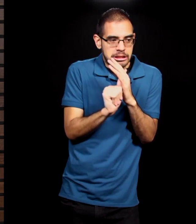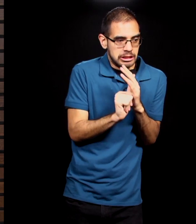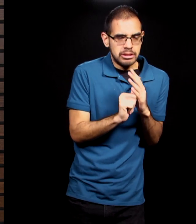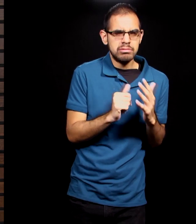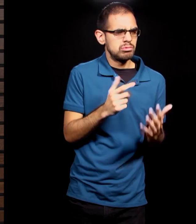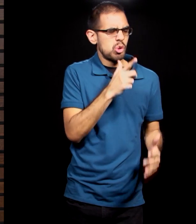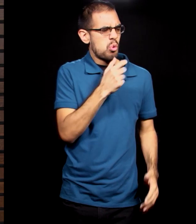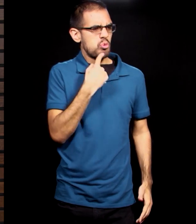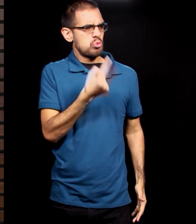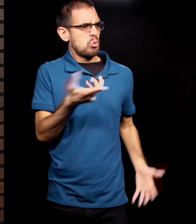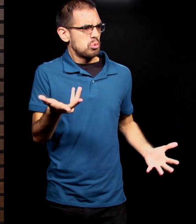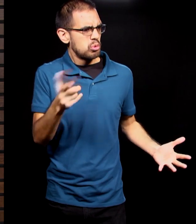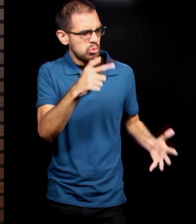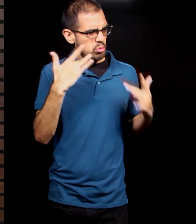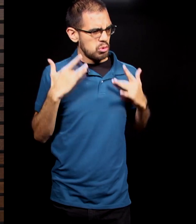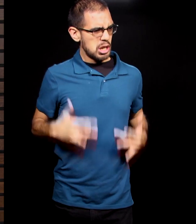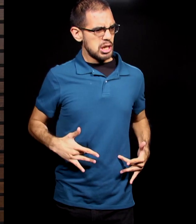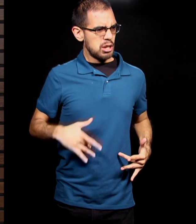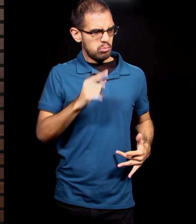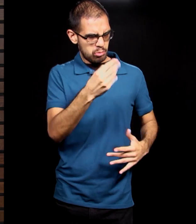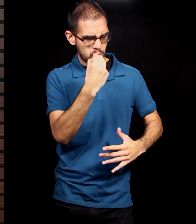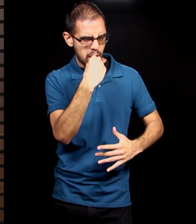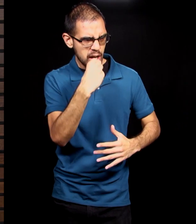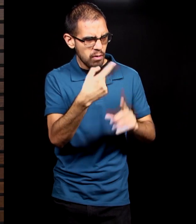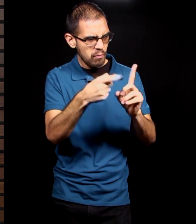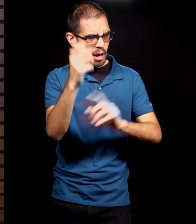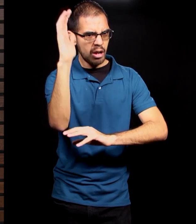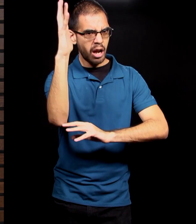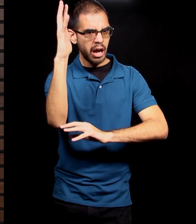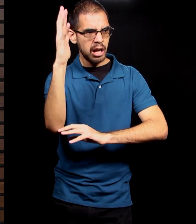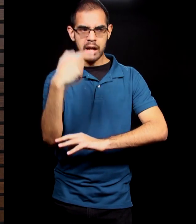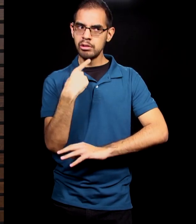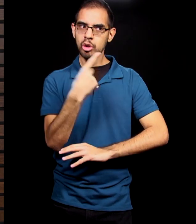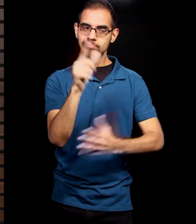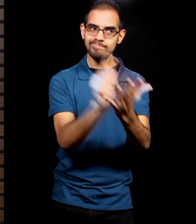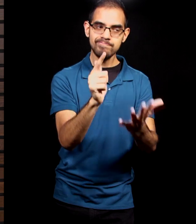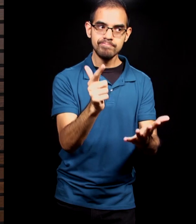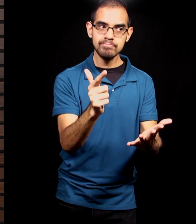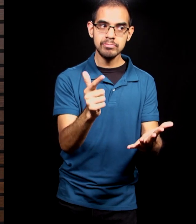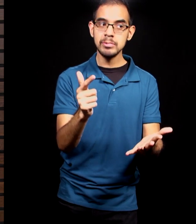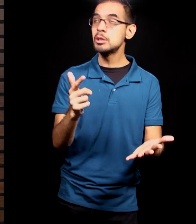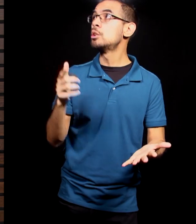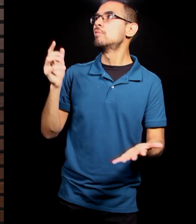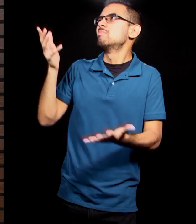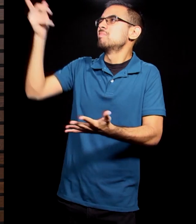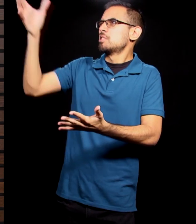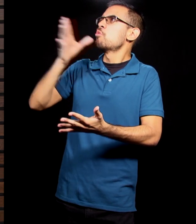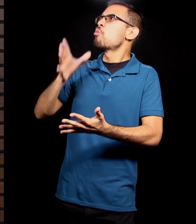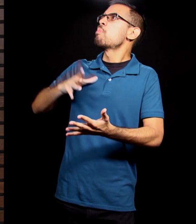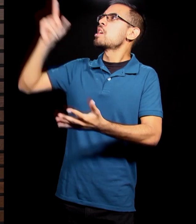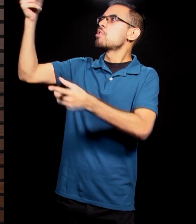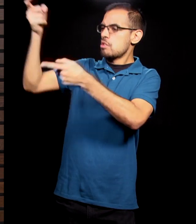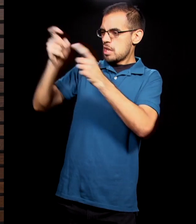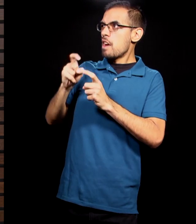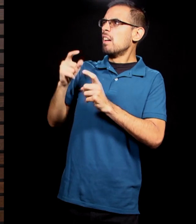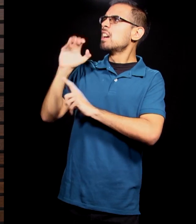commanded you not to eat from? The man replied, The woman you gave to be with me, she gave me some fruit from the tree and I ate.